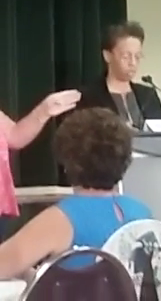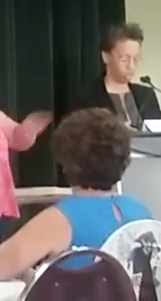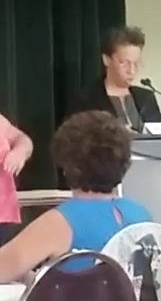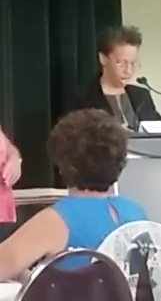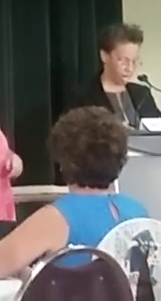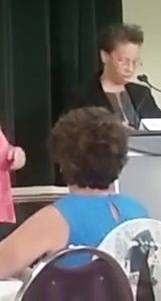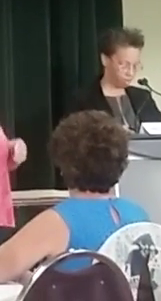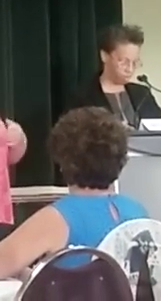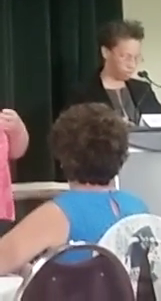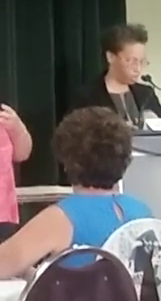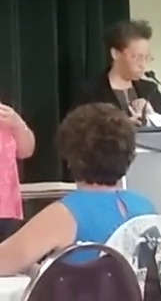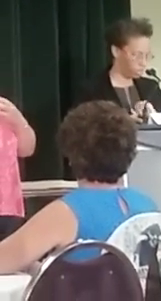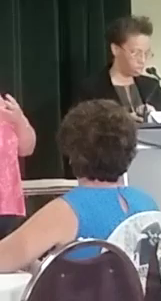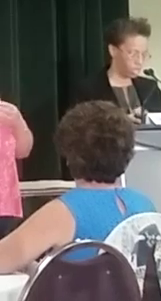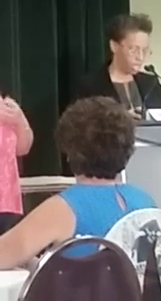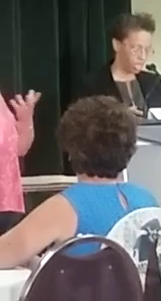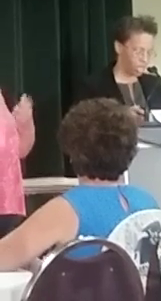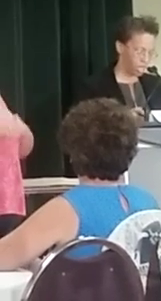We also have,